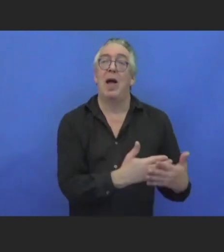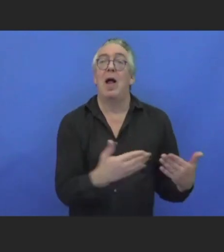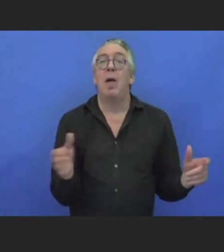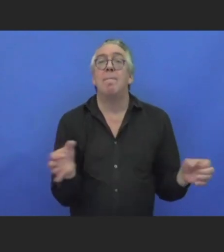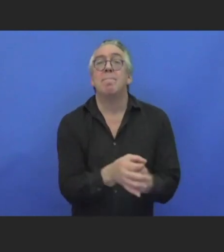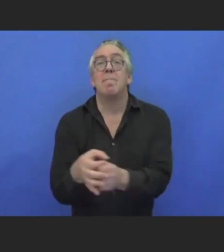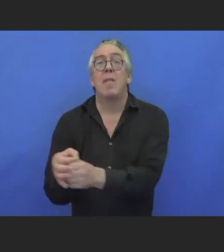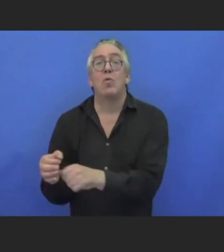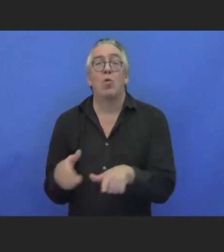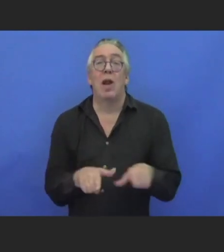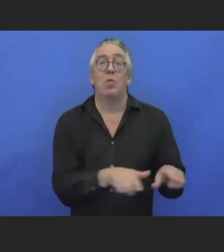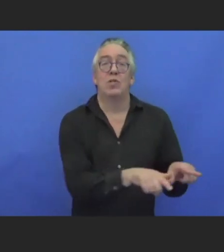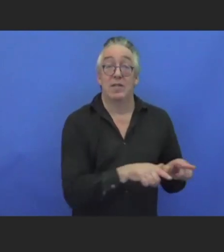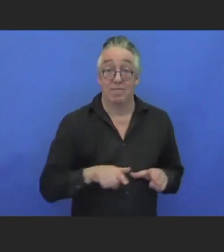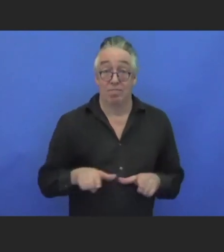specifically.